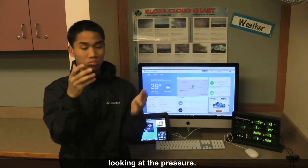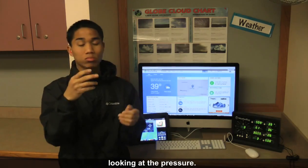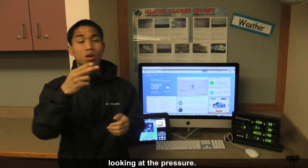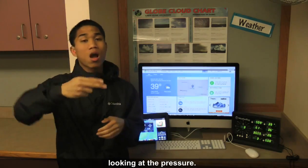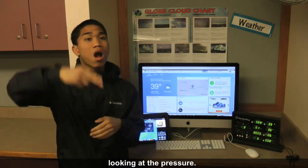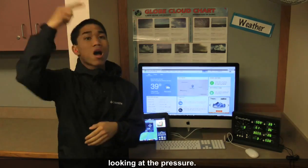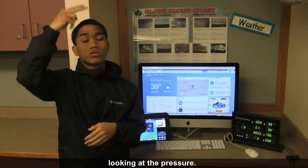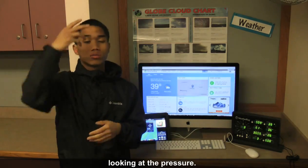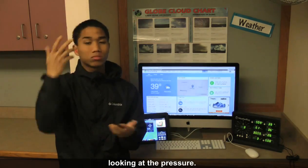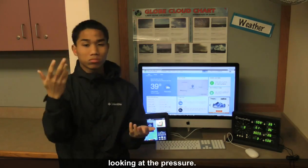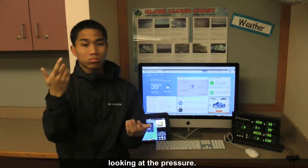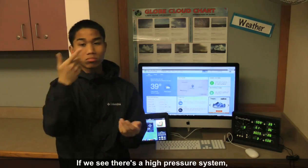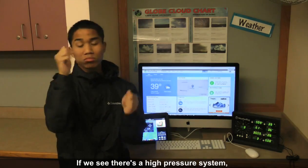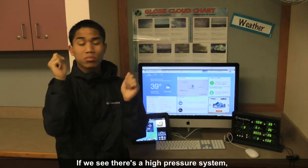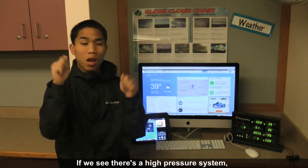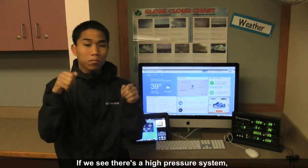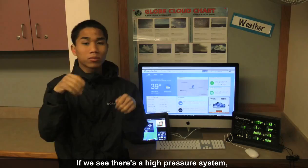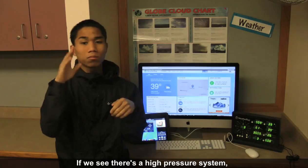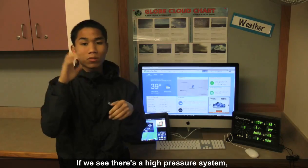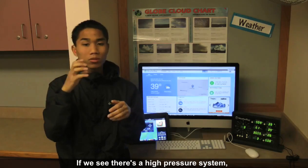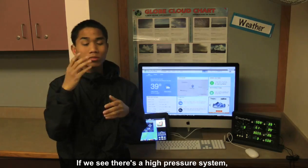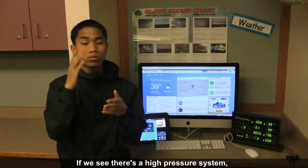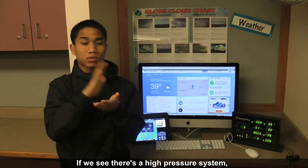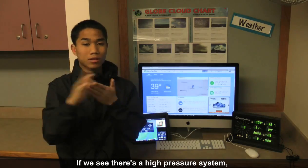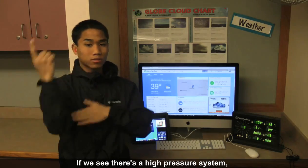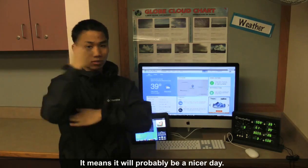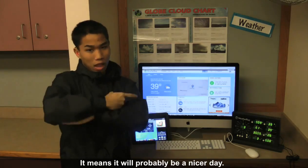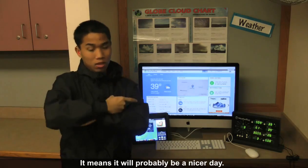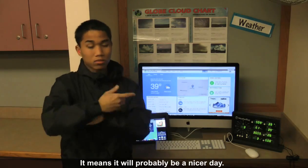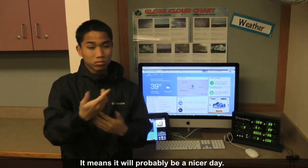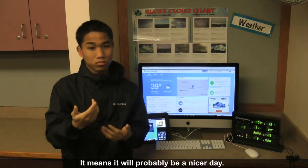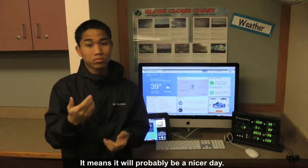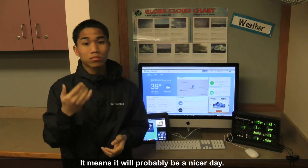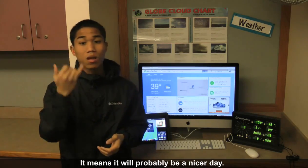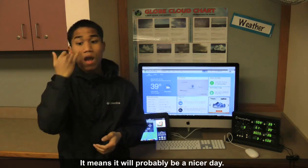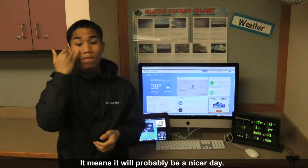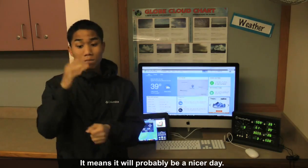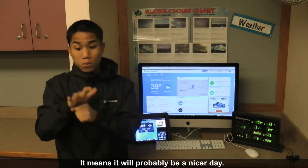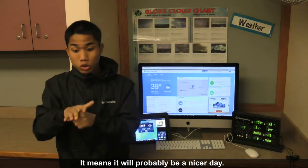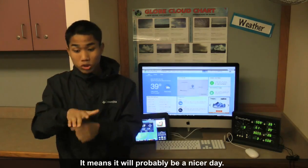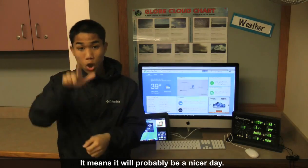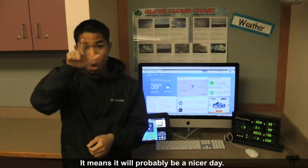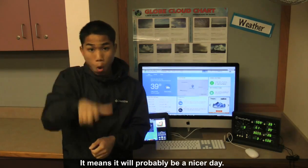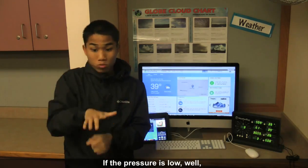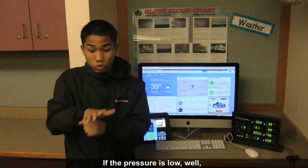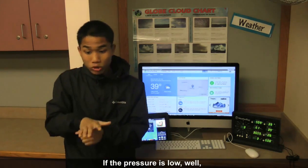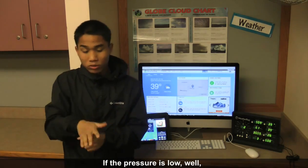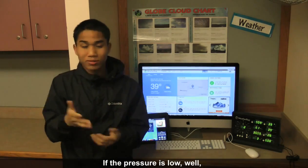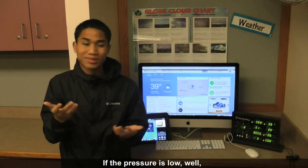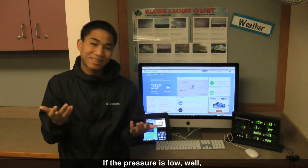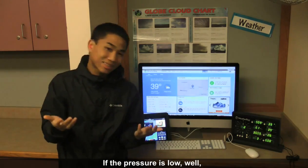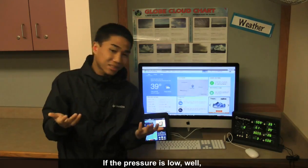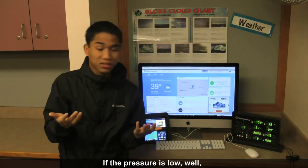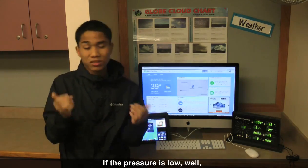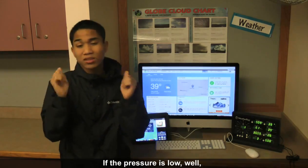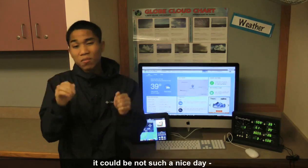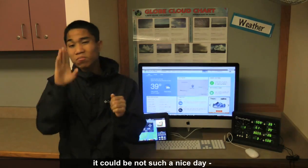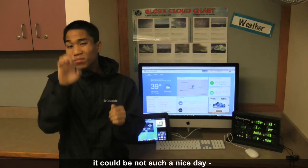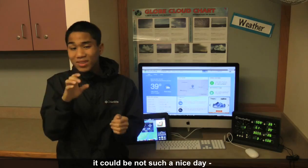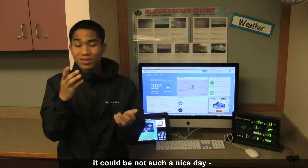at the pressure. If we see there's a high pressure system, it means it'll probably be a nicer day. If the pressure is low, well, it